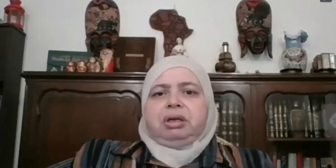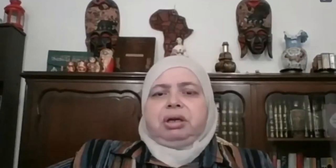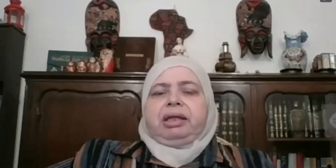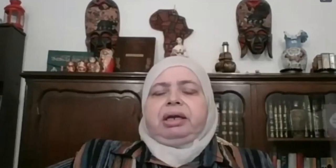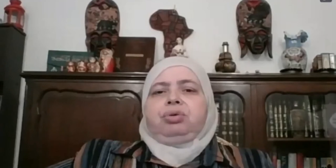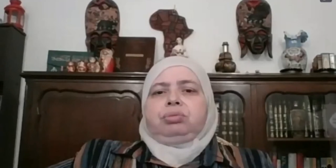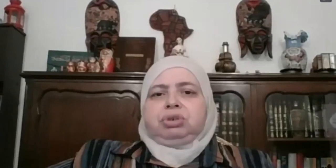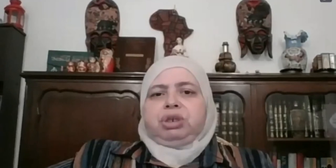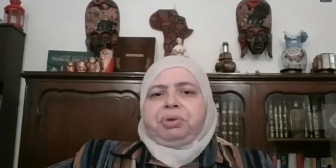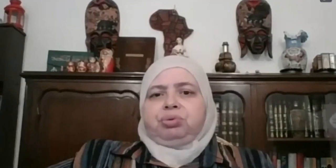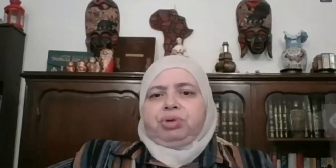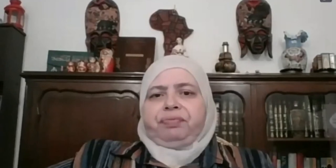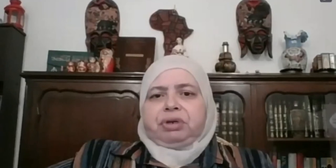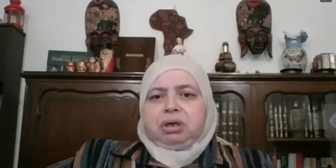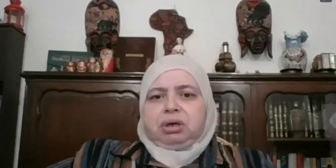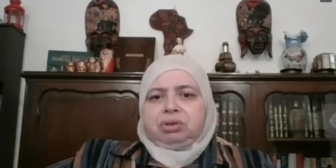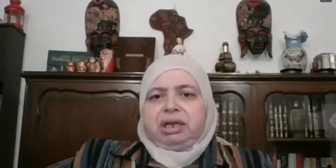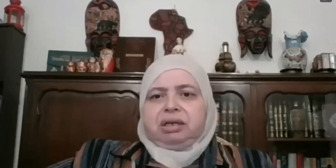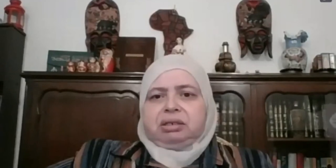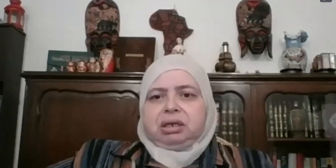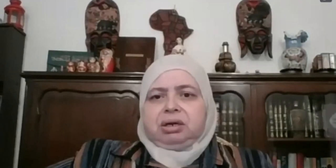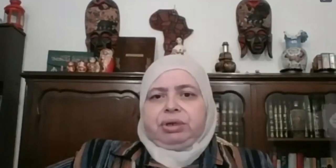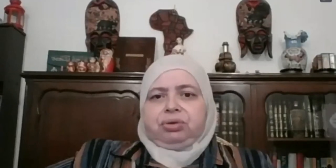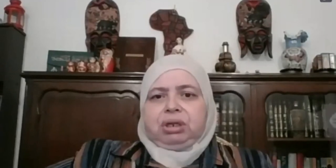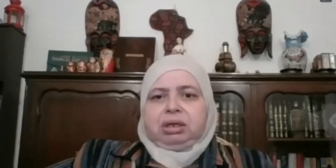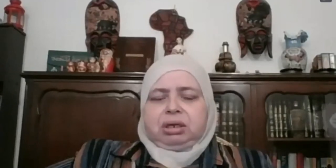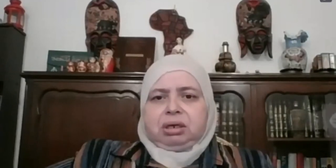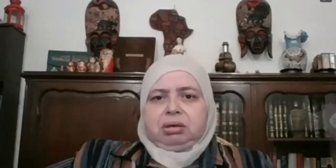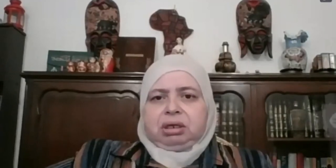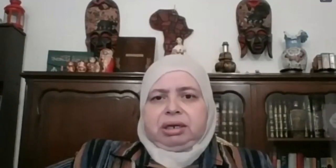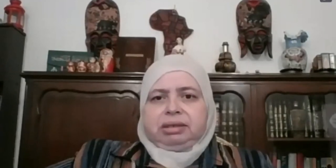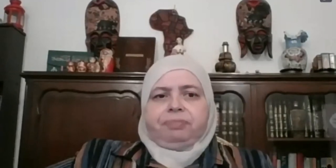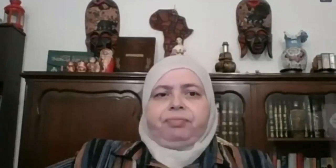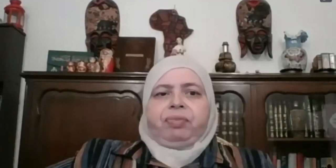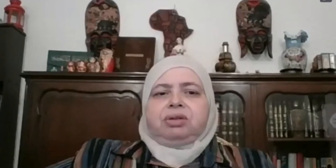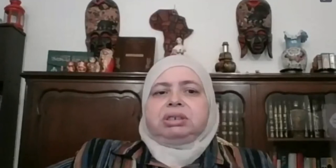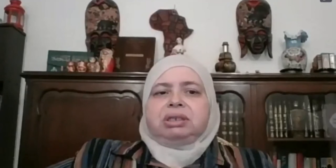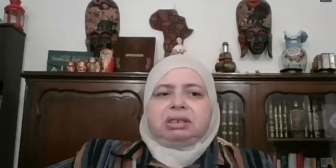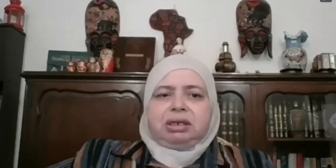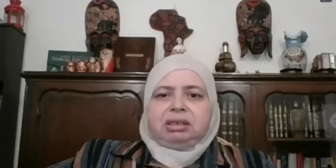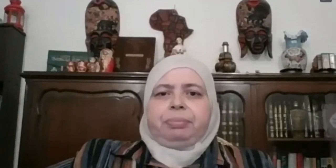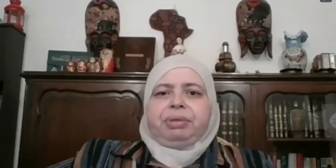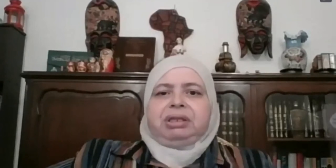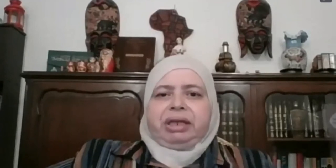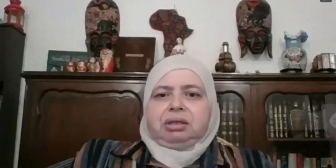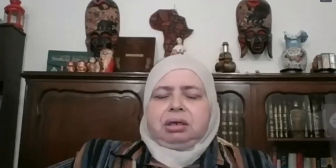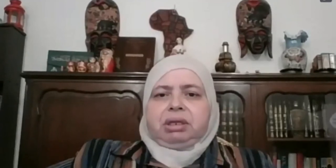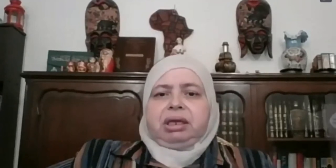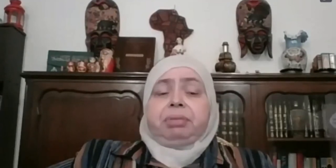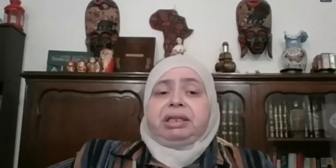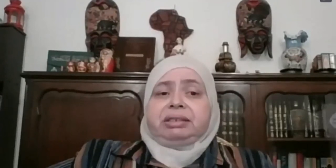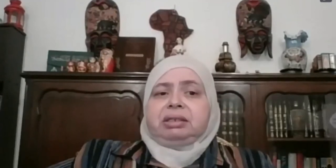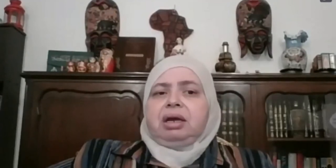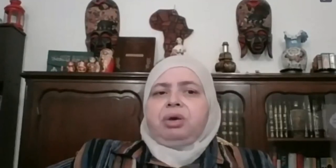you ship into refer containers going to the client. So it's a bit detailed thing, but that's,